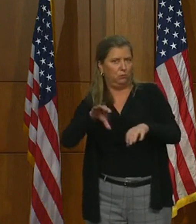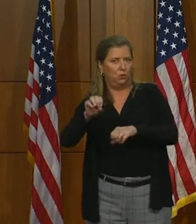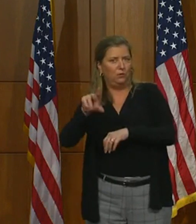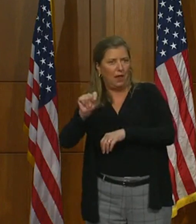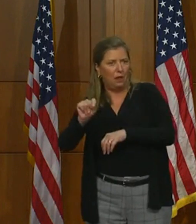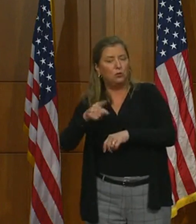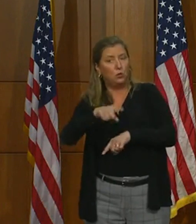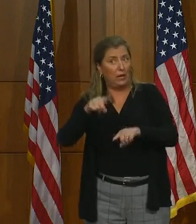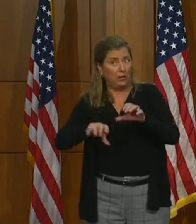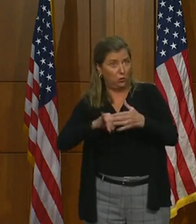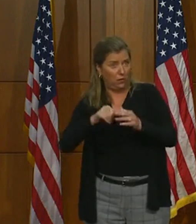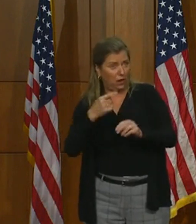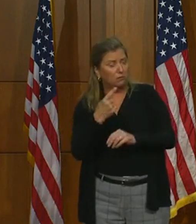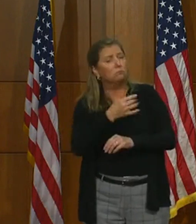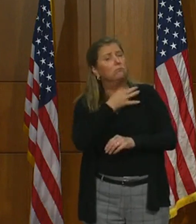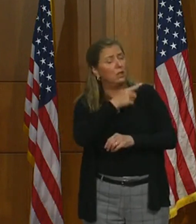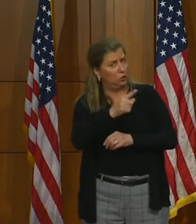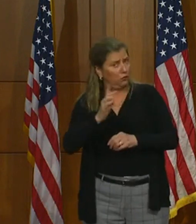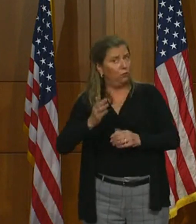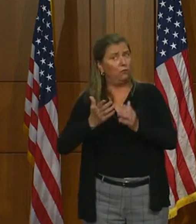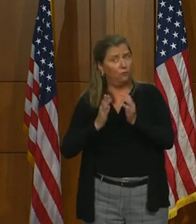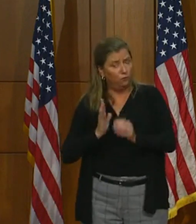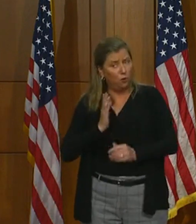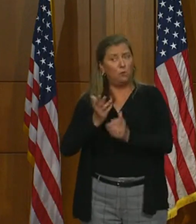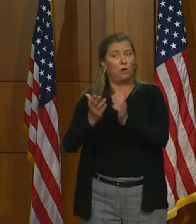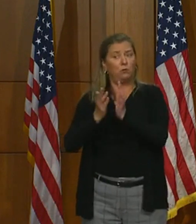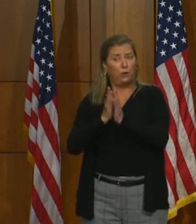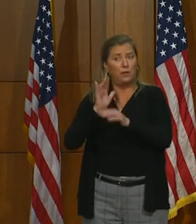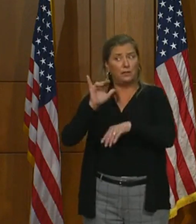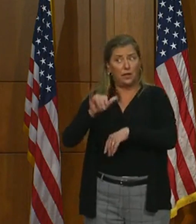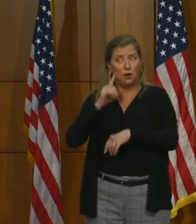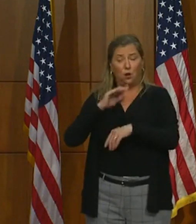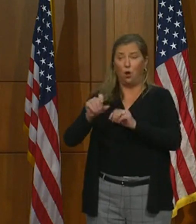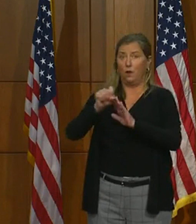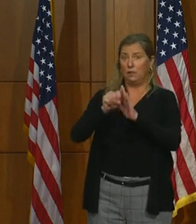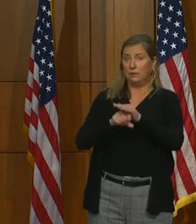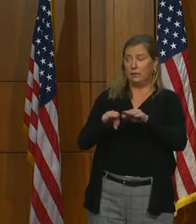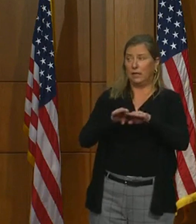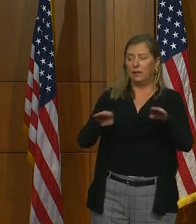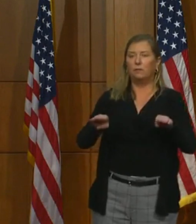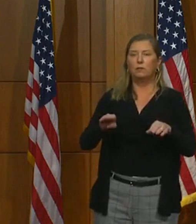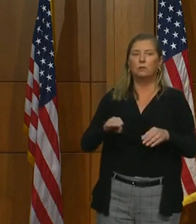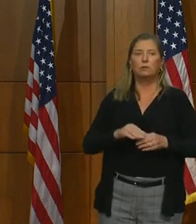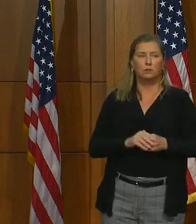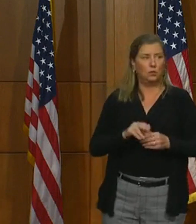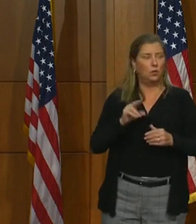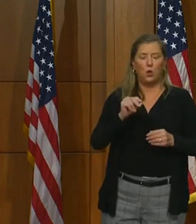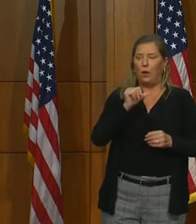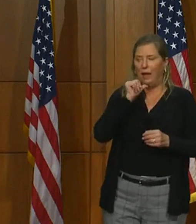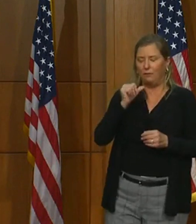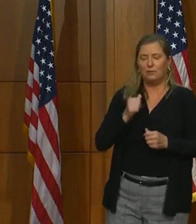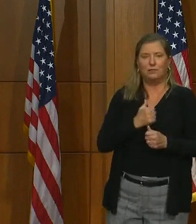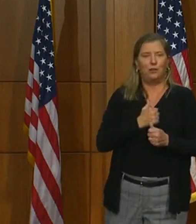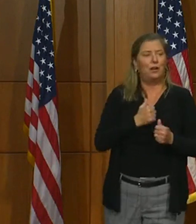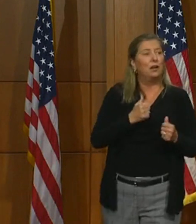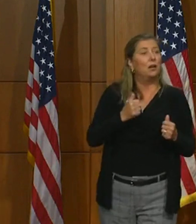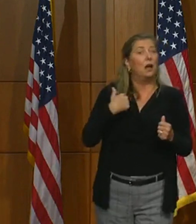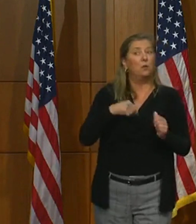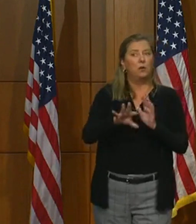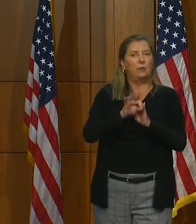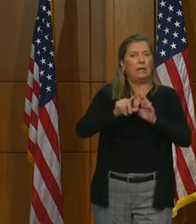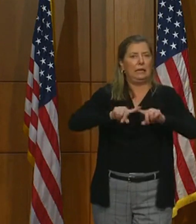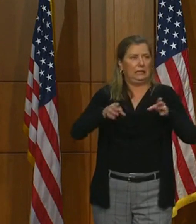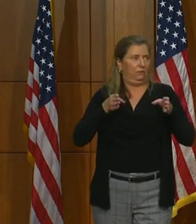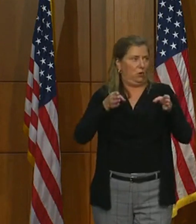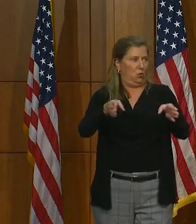system. Have you requested that formally at this point at the state level? Not through the Supreme Court. No, I haven't. Because we've chosen a different